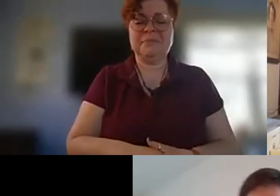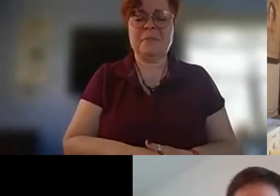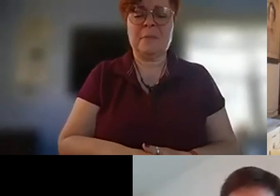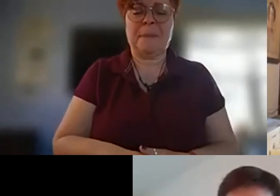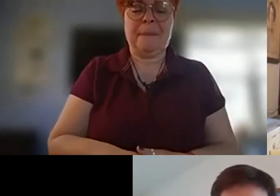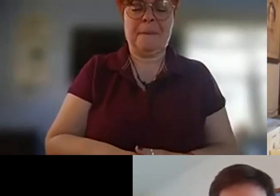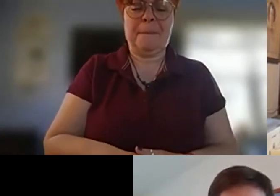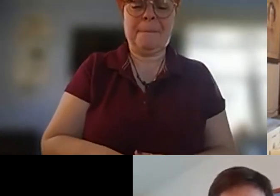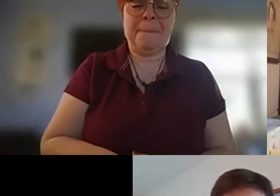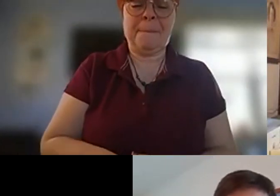yeah